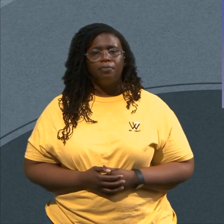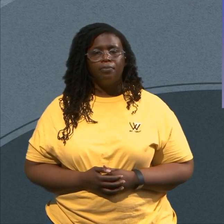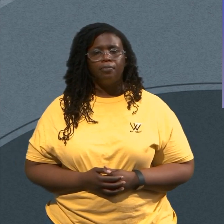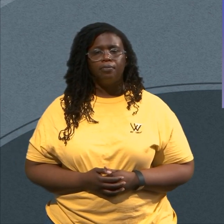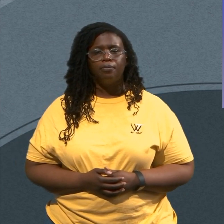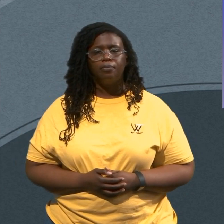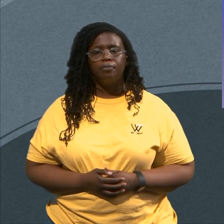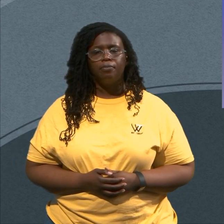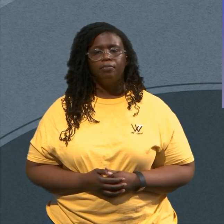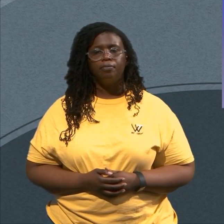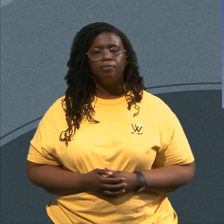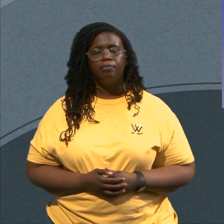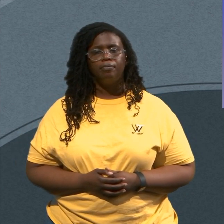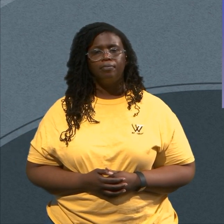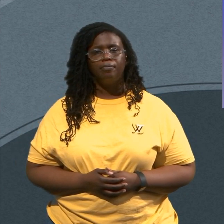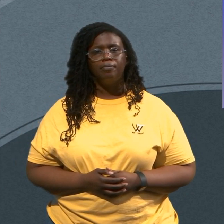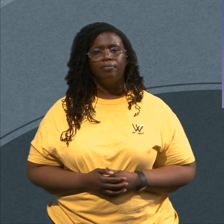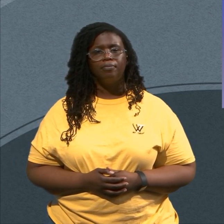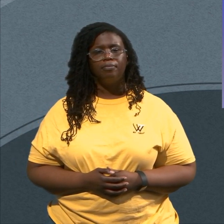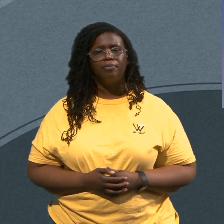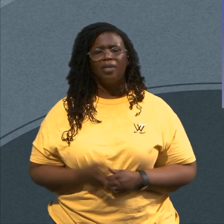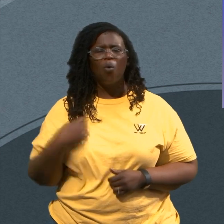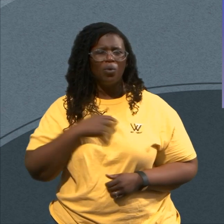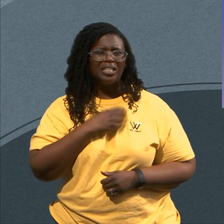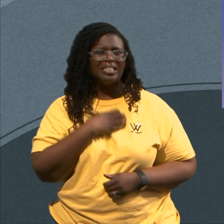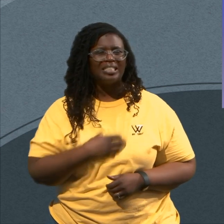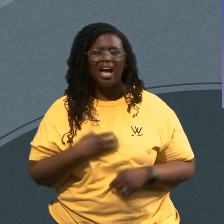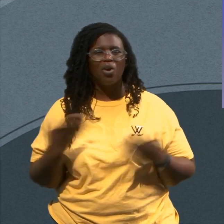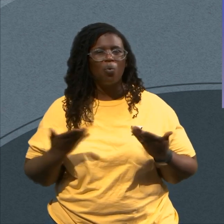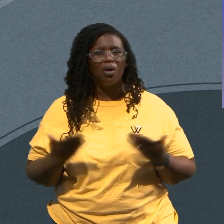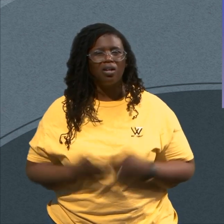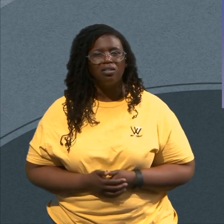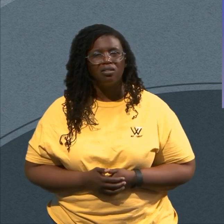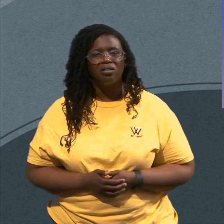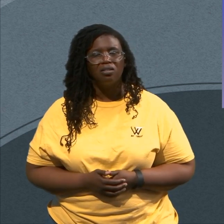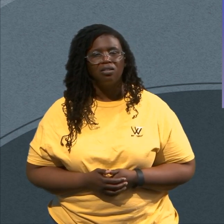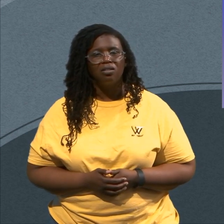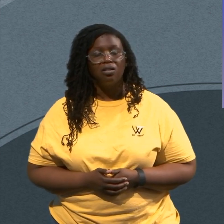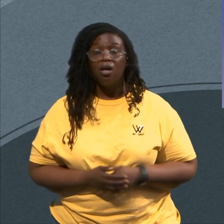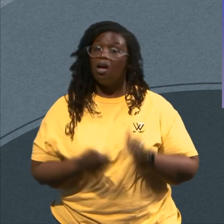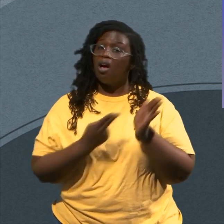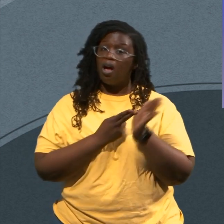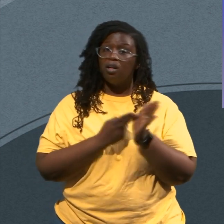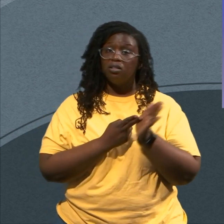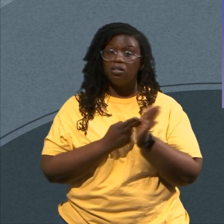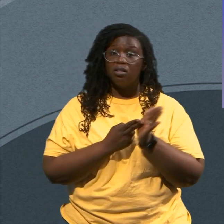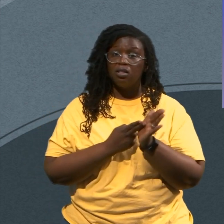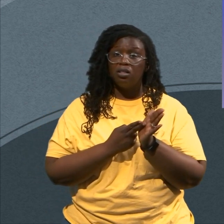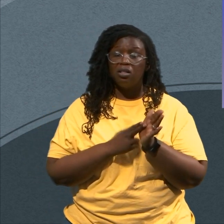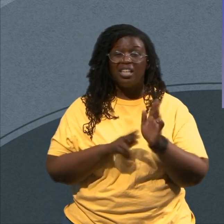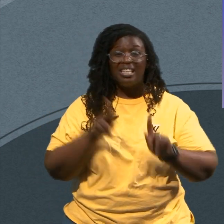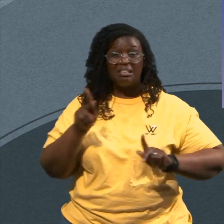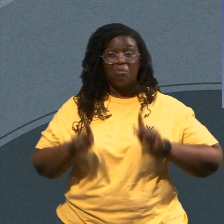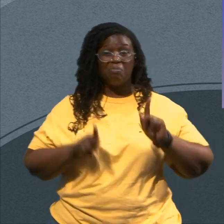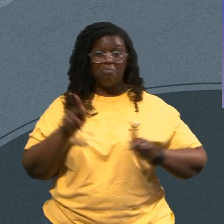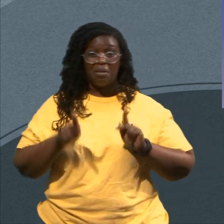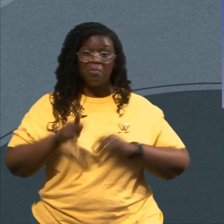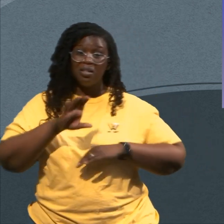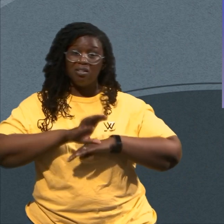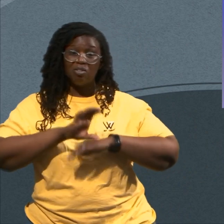If We Be Honest Y'all We Have People In The Church That Are More Concerned With Church